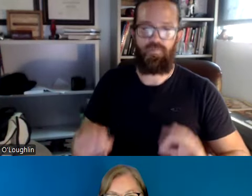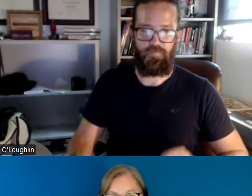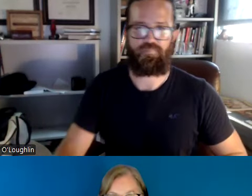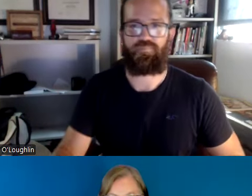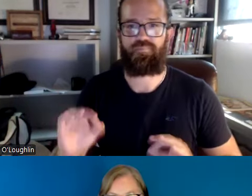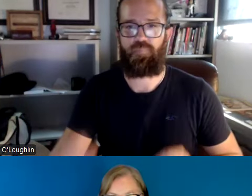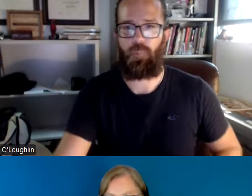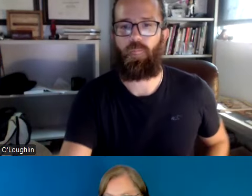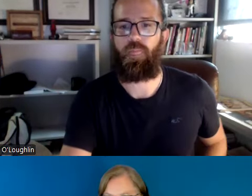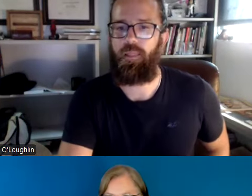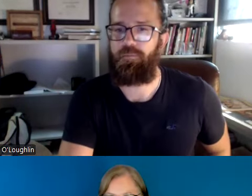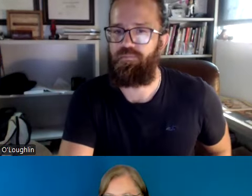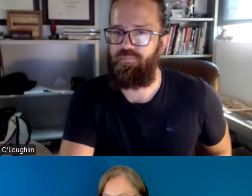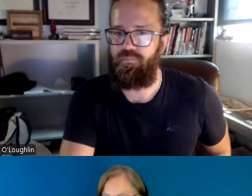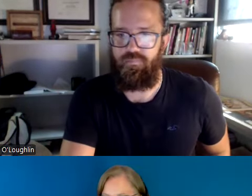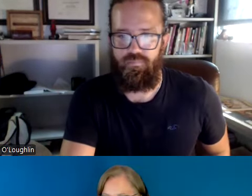All right.